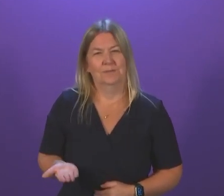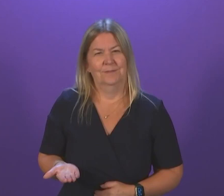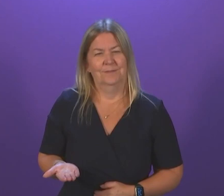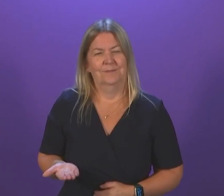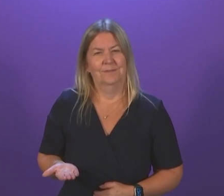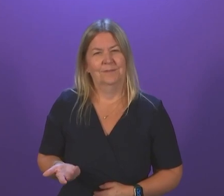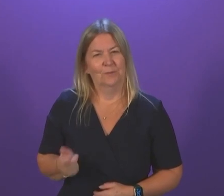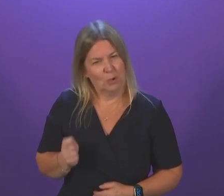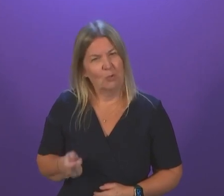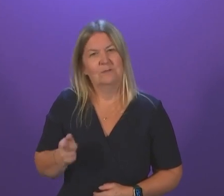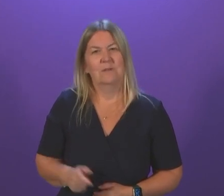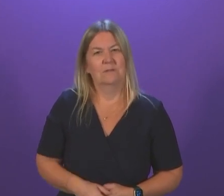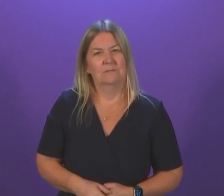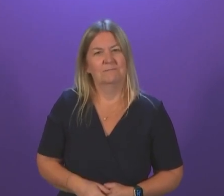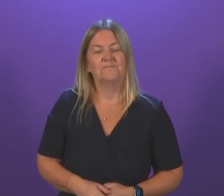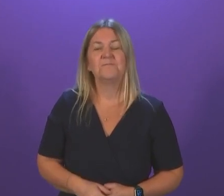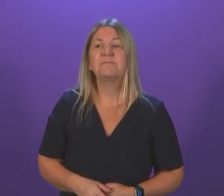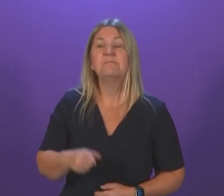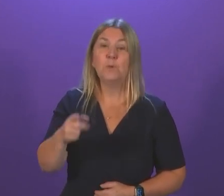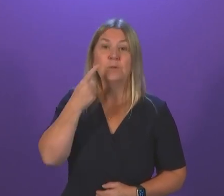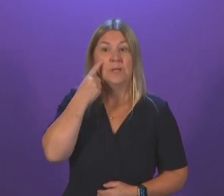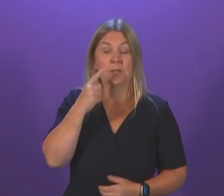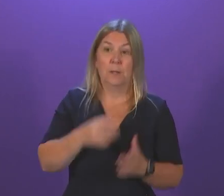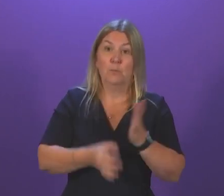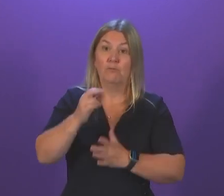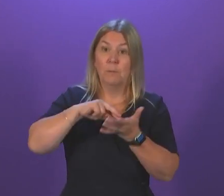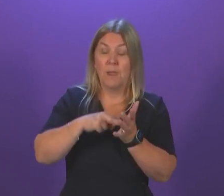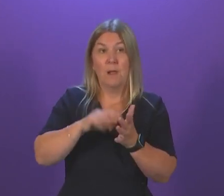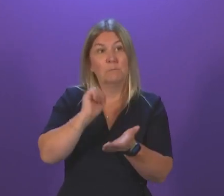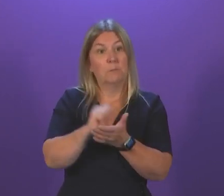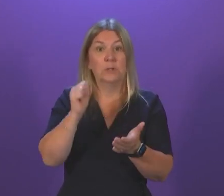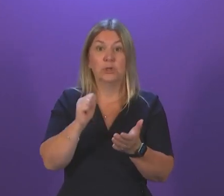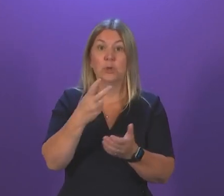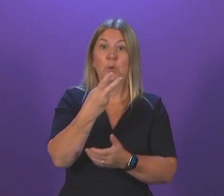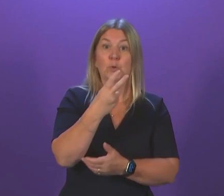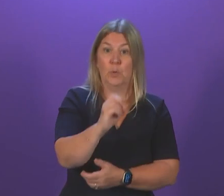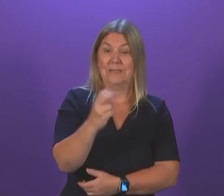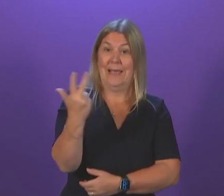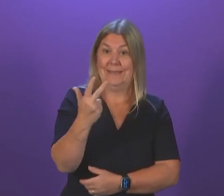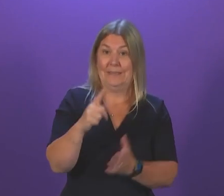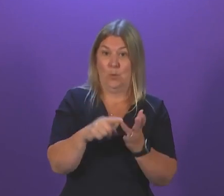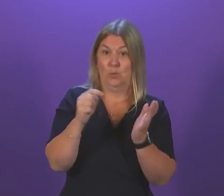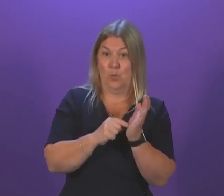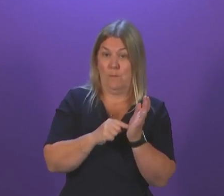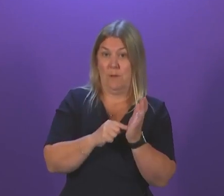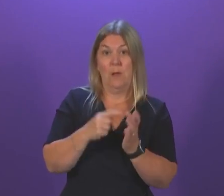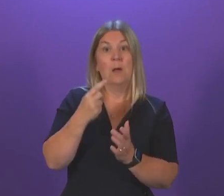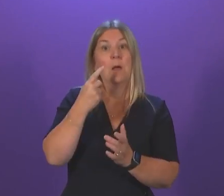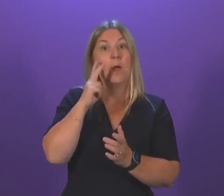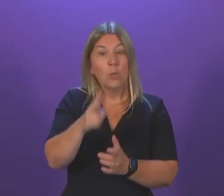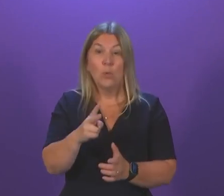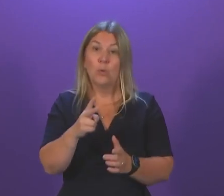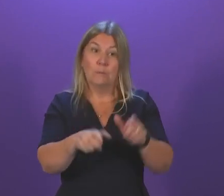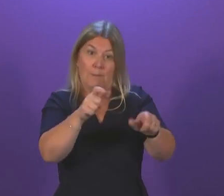if you take the Waiting Times Improvement Plan, which was published back in October 2018, if we look at outpatients, the number of